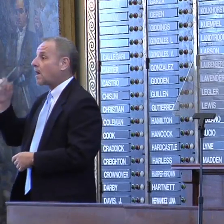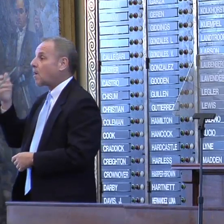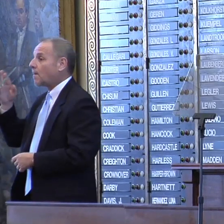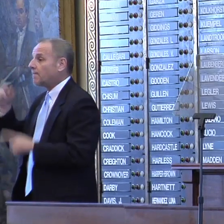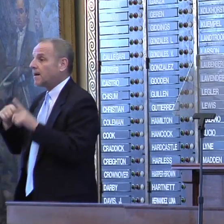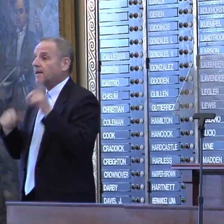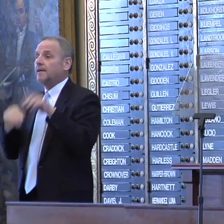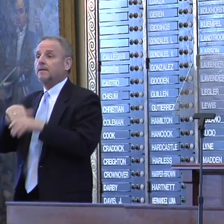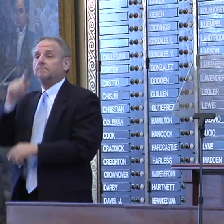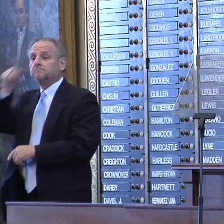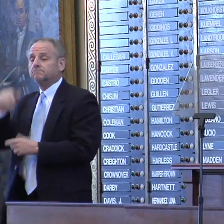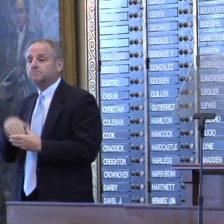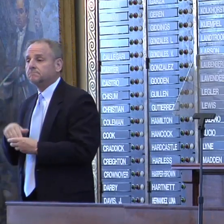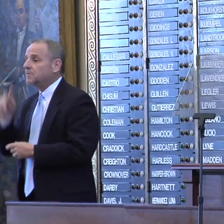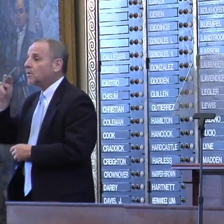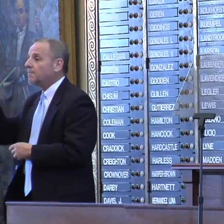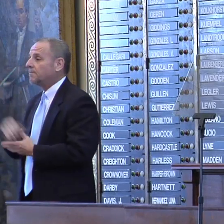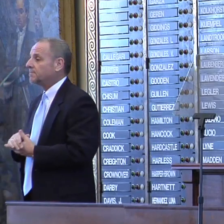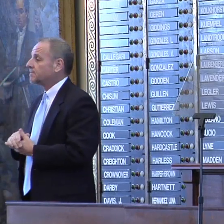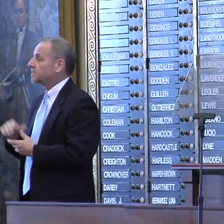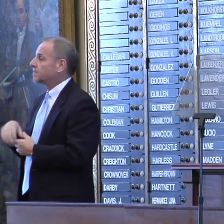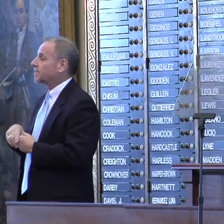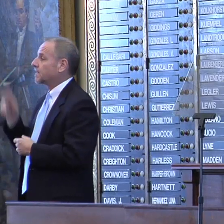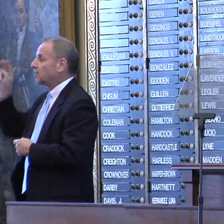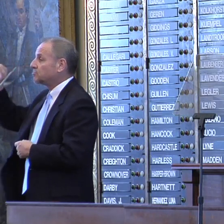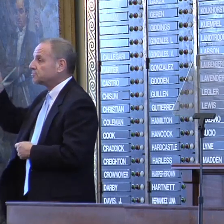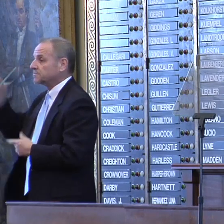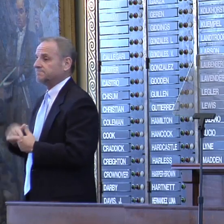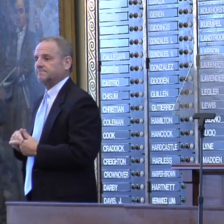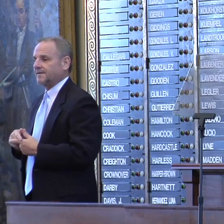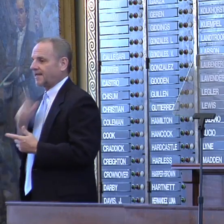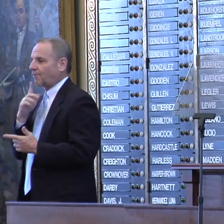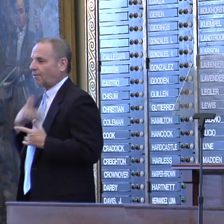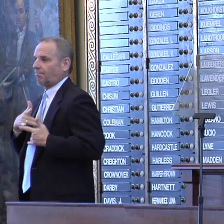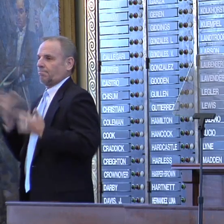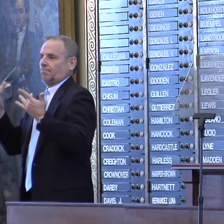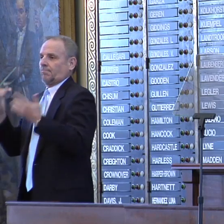Susana Martinez over in New Mexico, or Chris Christie in New Jersey, tickle them to death.